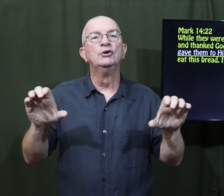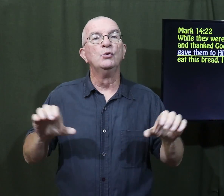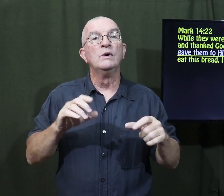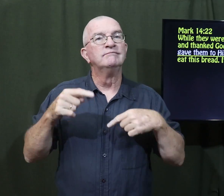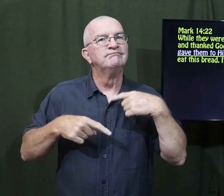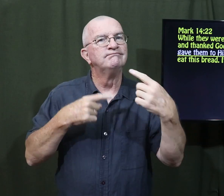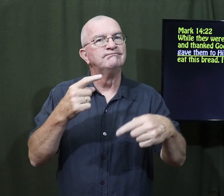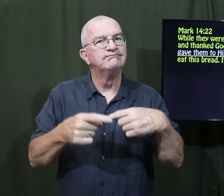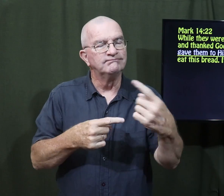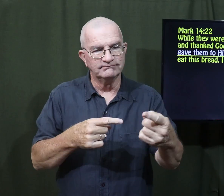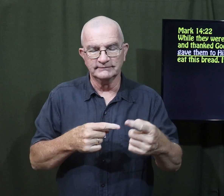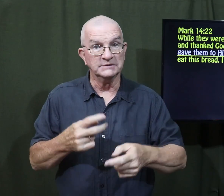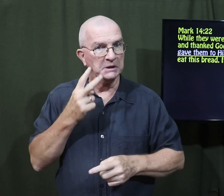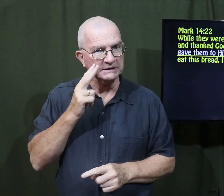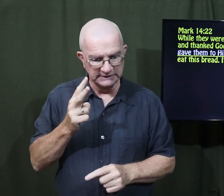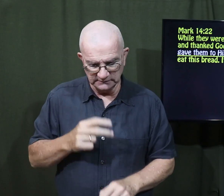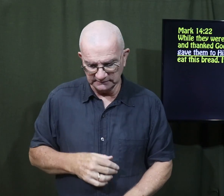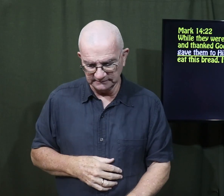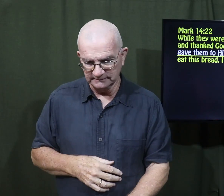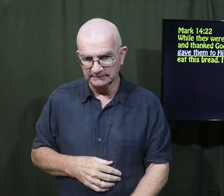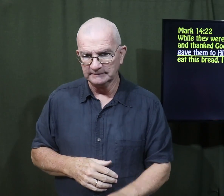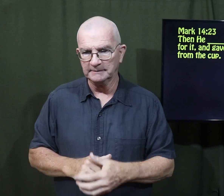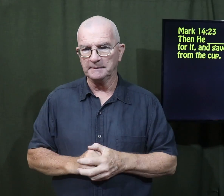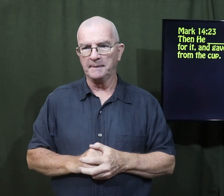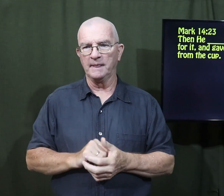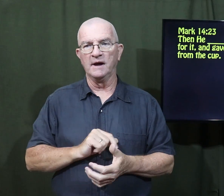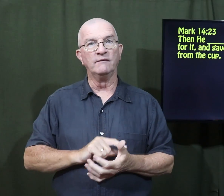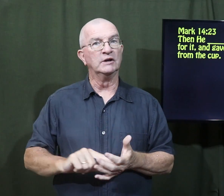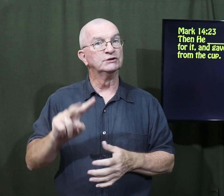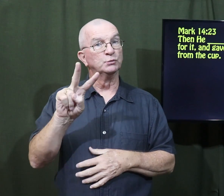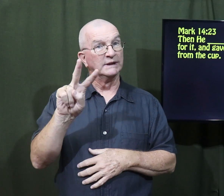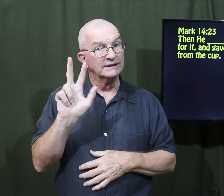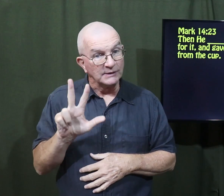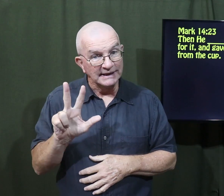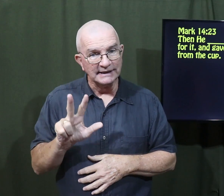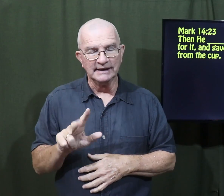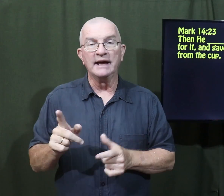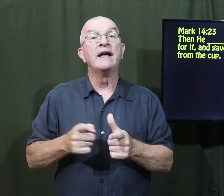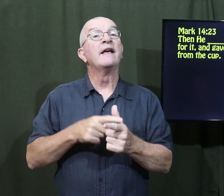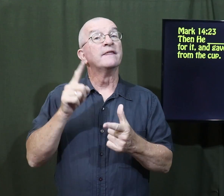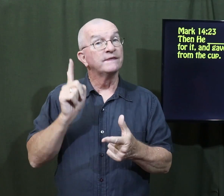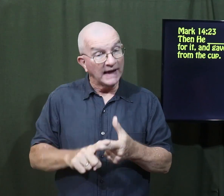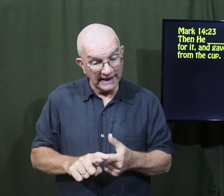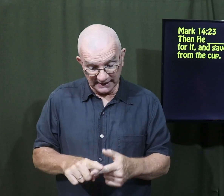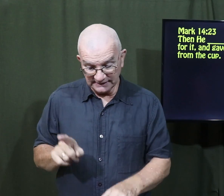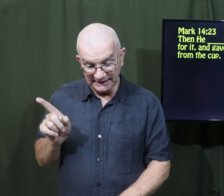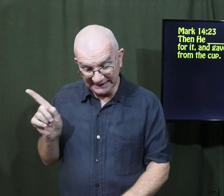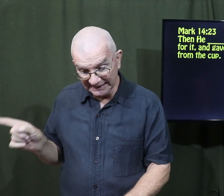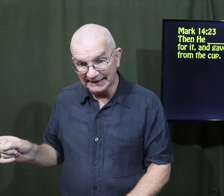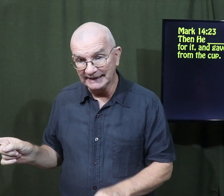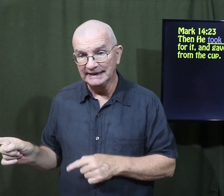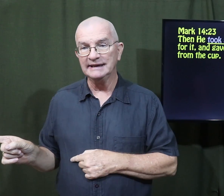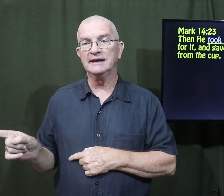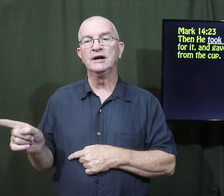And with the Twelve He told them to do it continually.